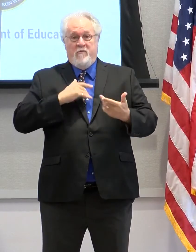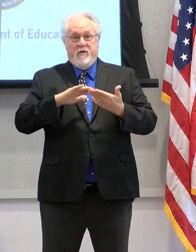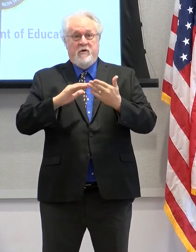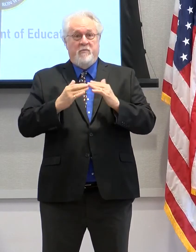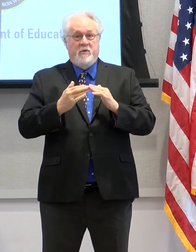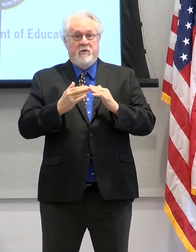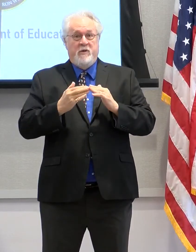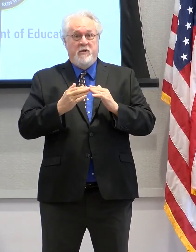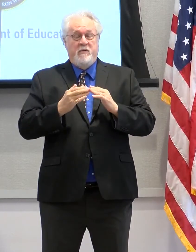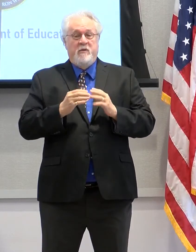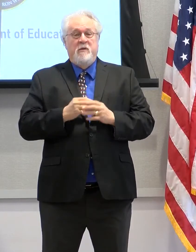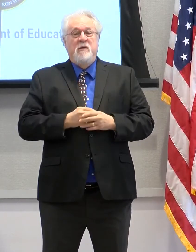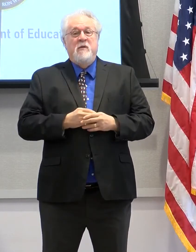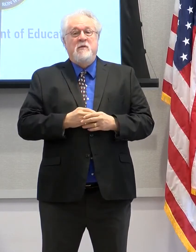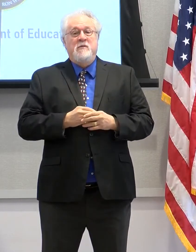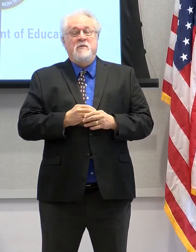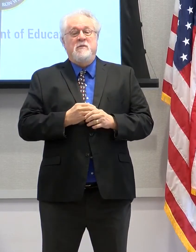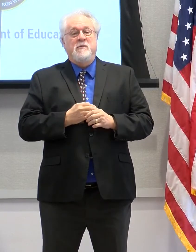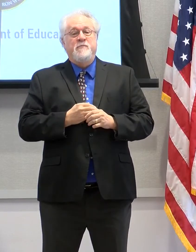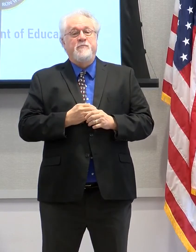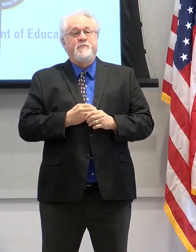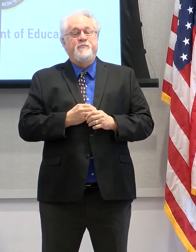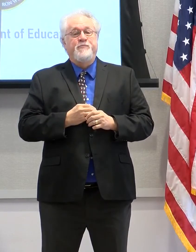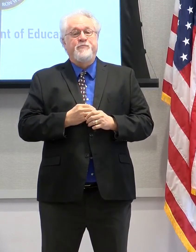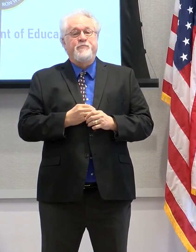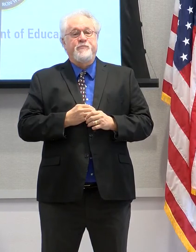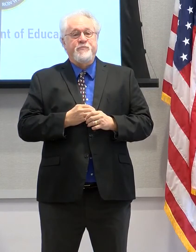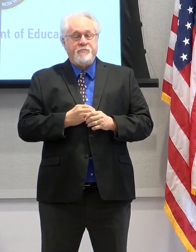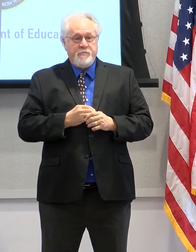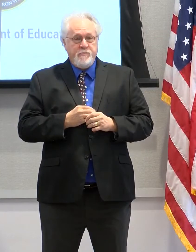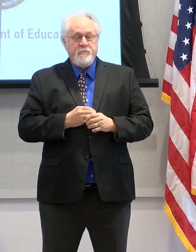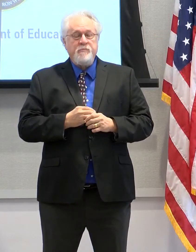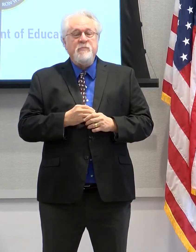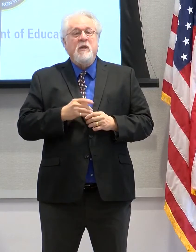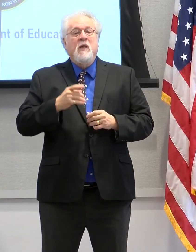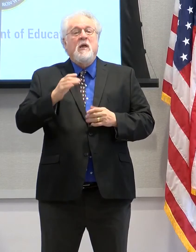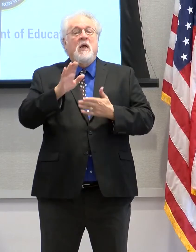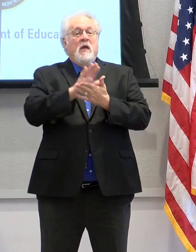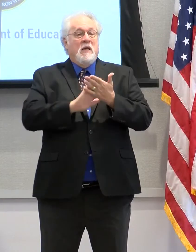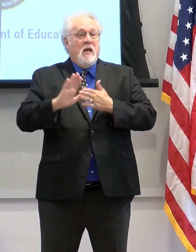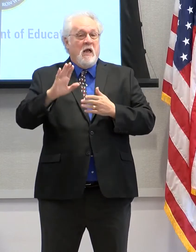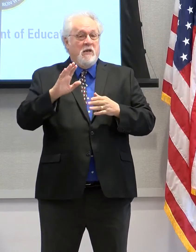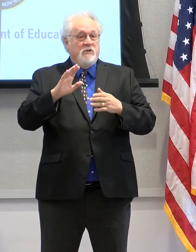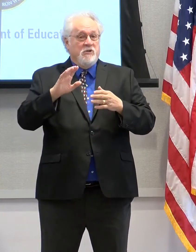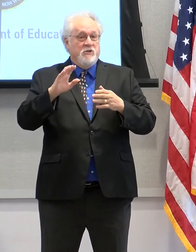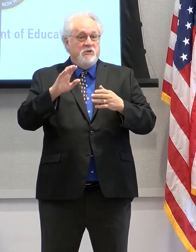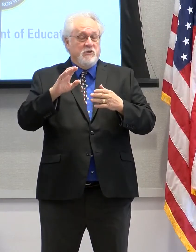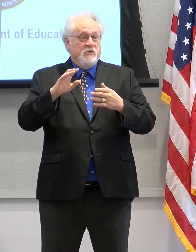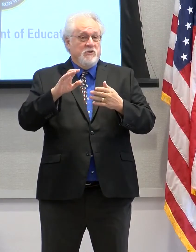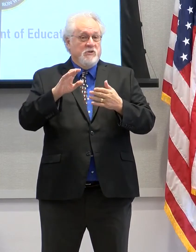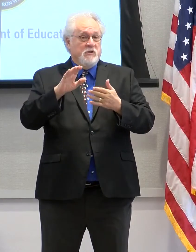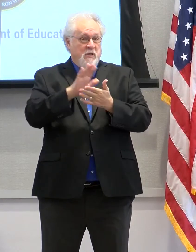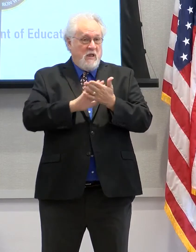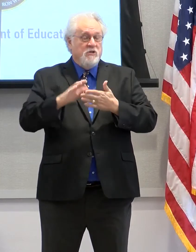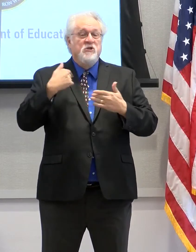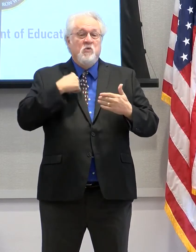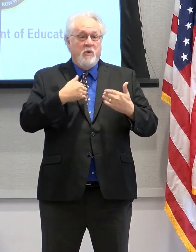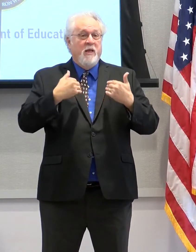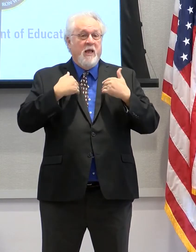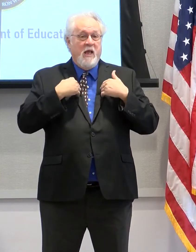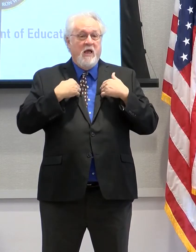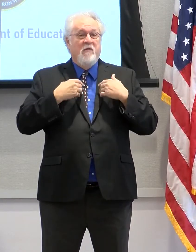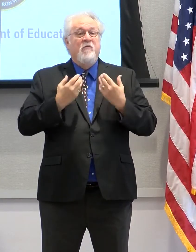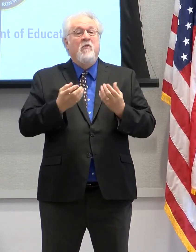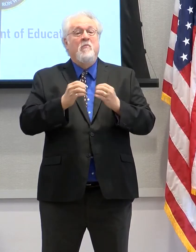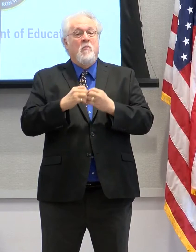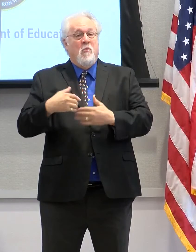I think as institutions of higher education, we literally have a greater